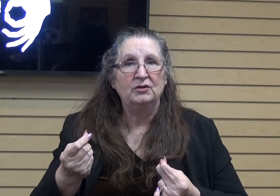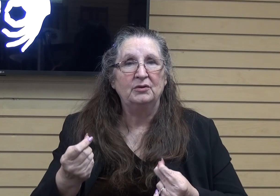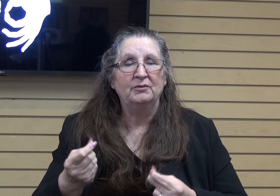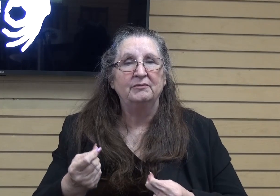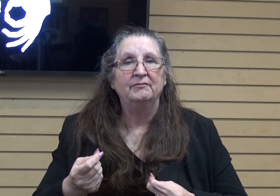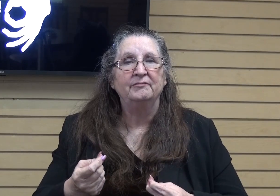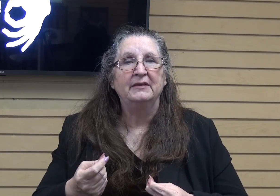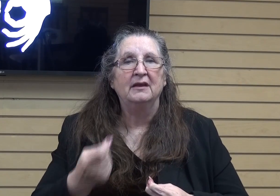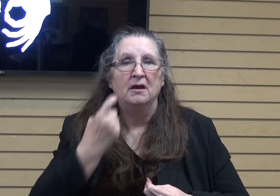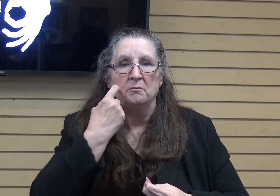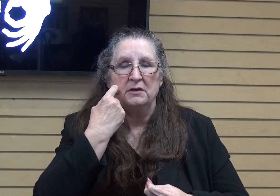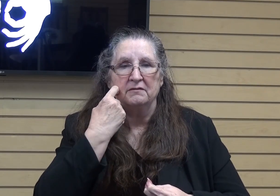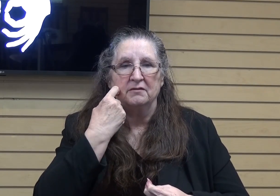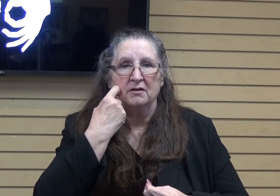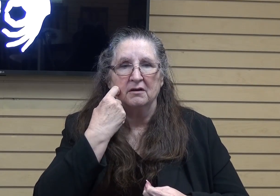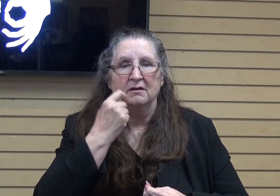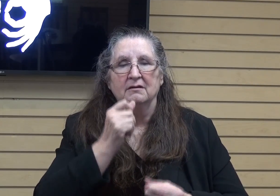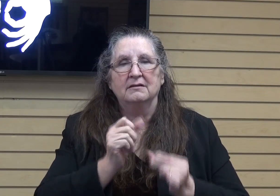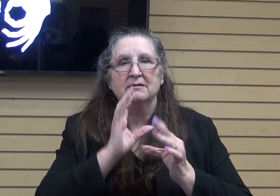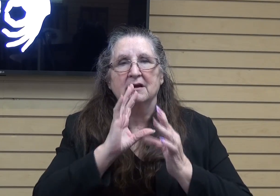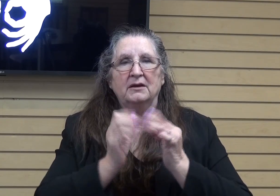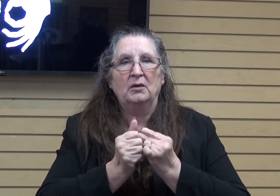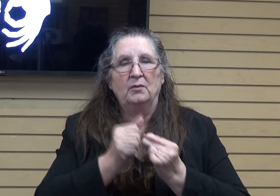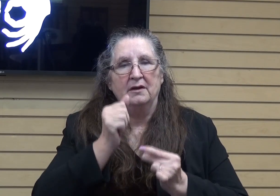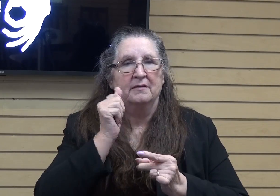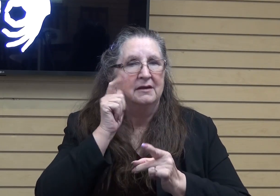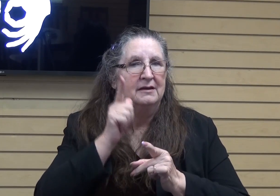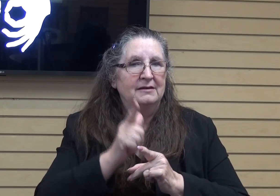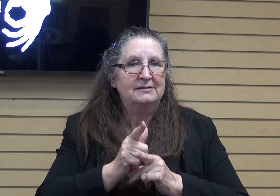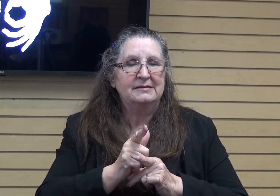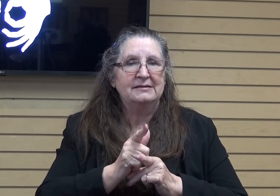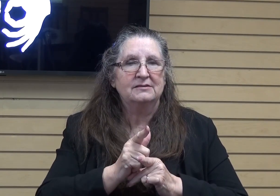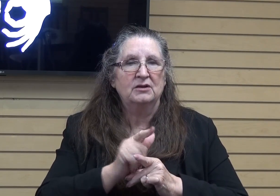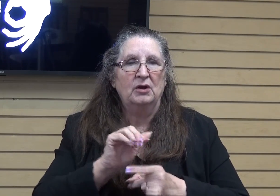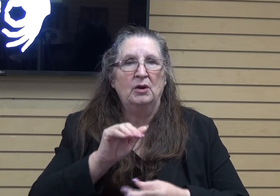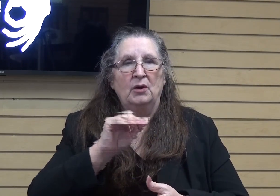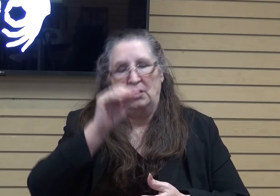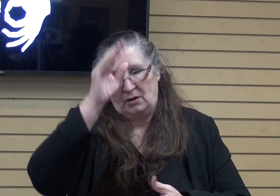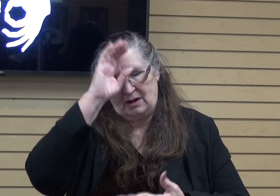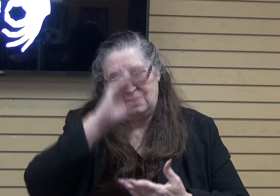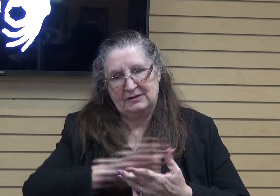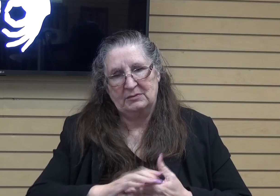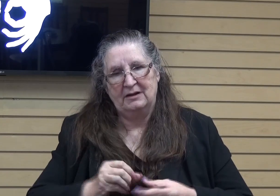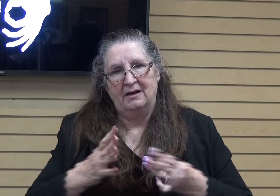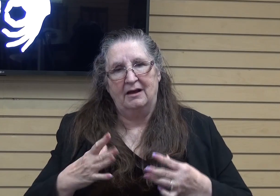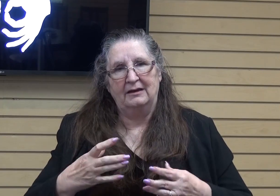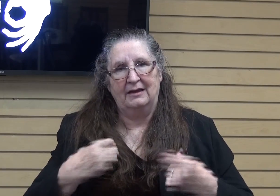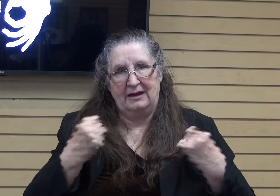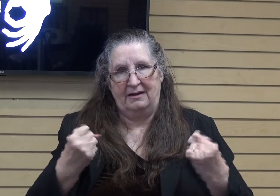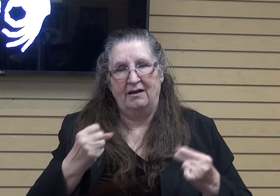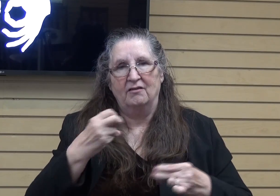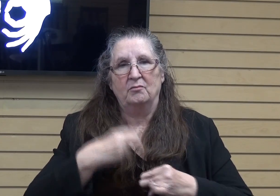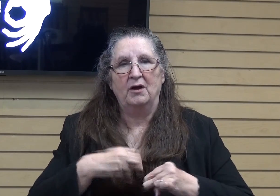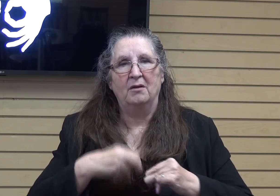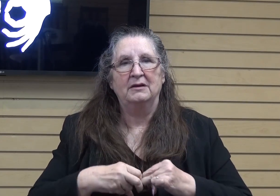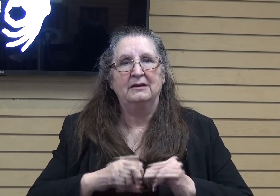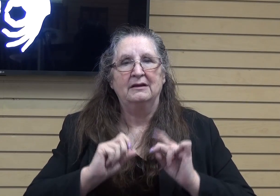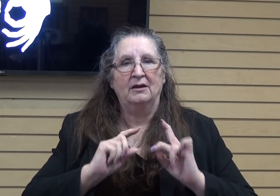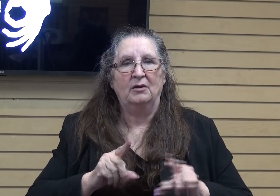once was talking to a sister, and, you know, her husband has a lot of health issues going on, and she has to go to a lot of doctor's